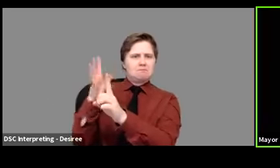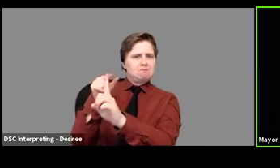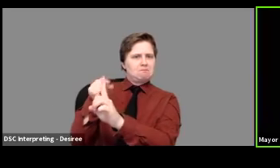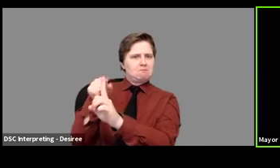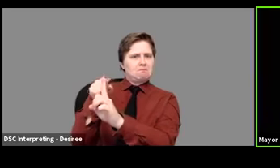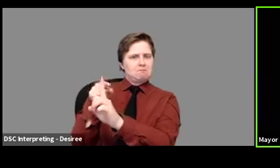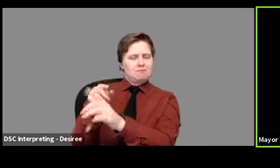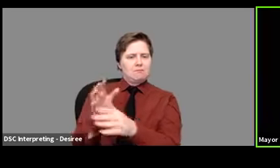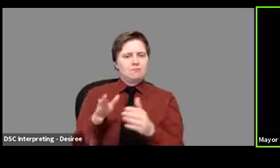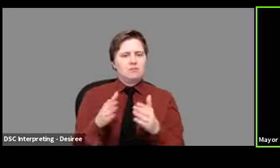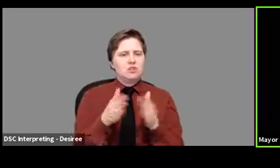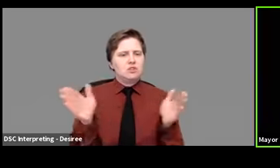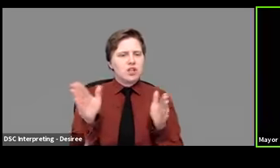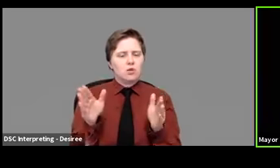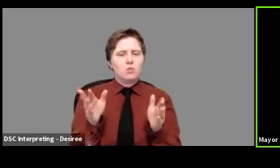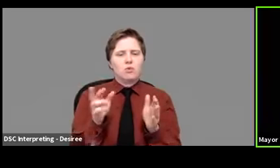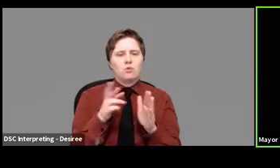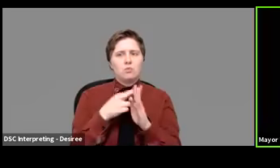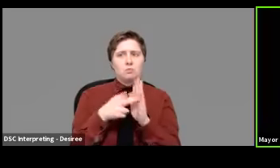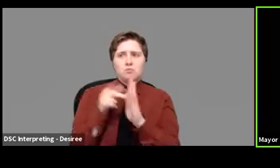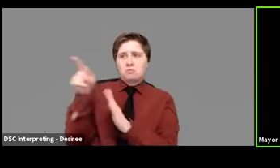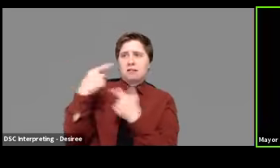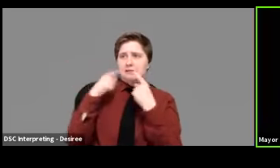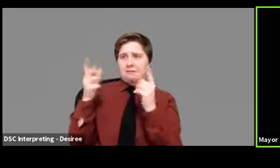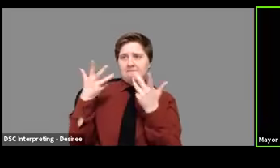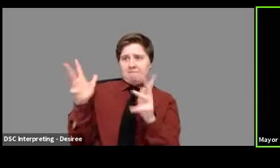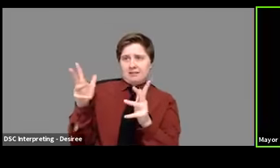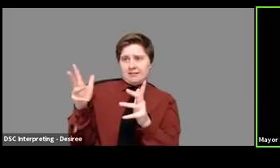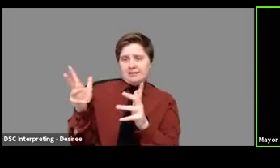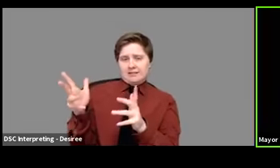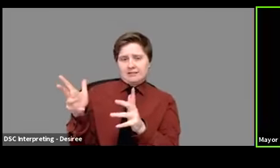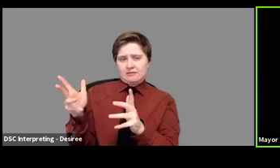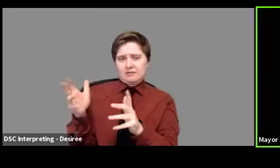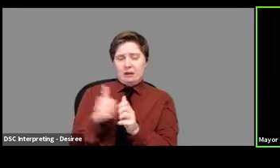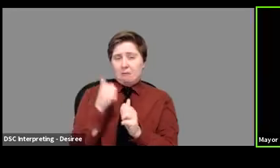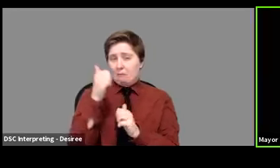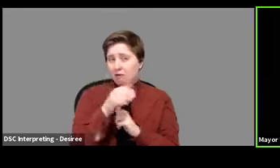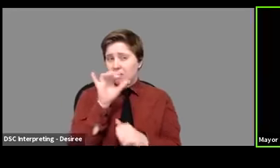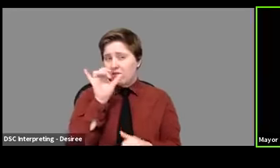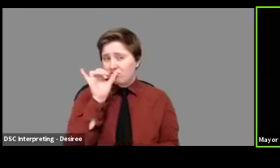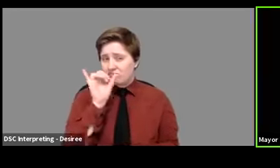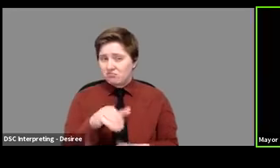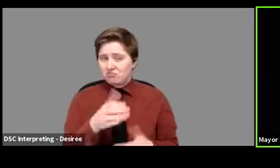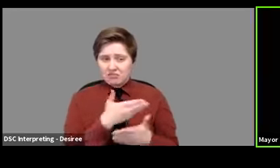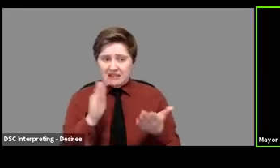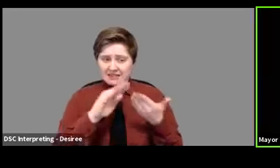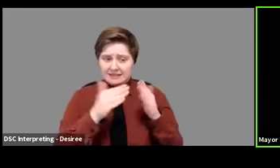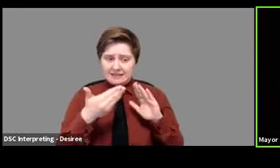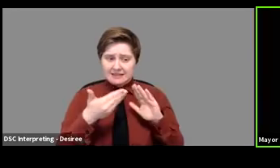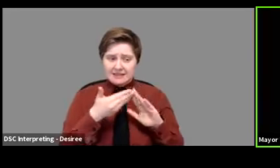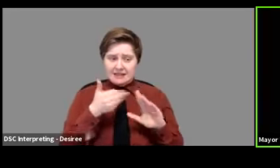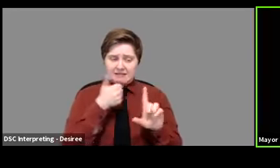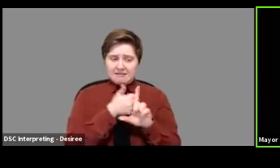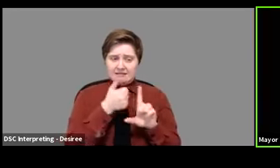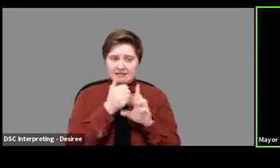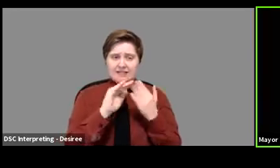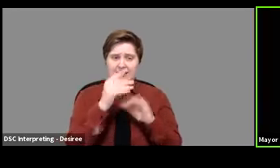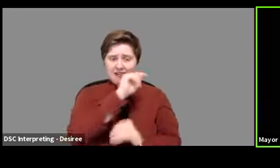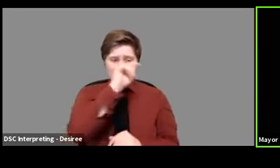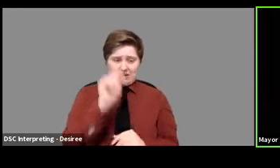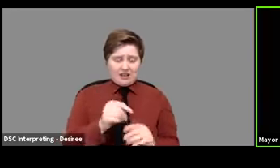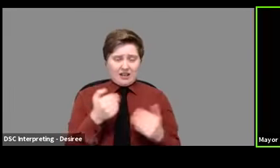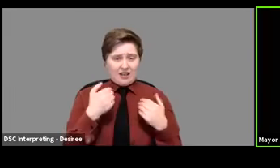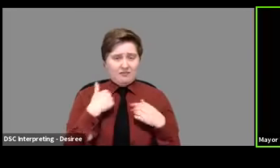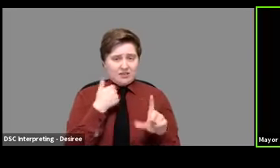and the general parameters of what the governor has announced beyond that, are there things that the city of Toledo as its